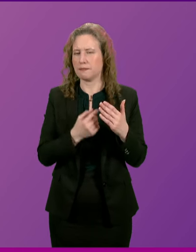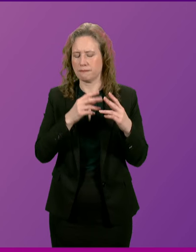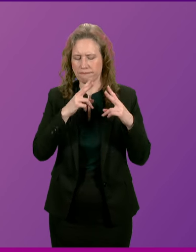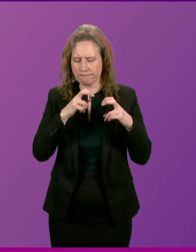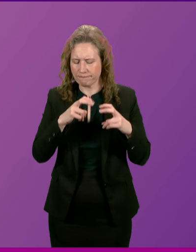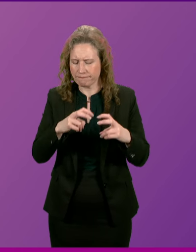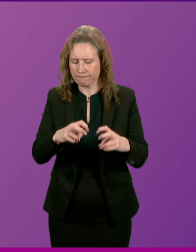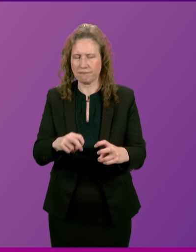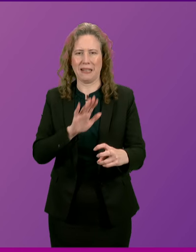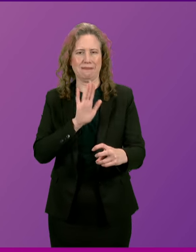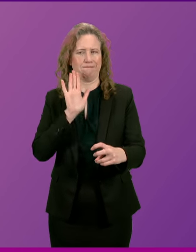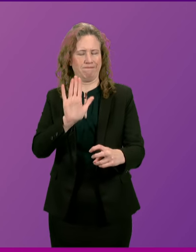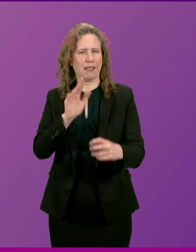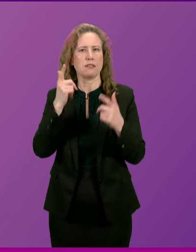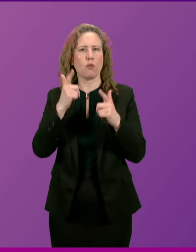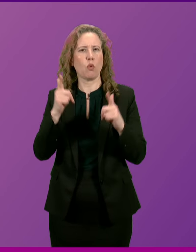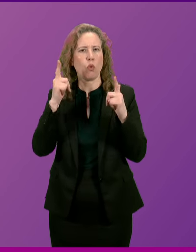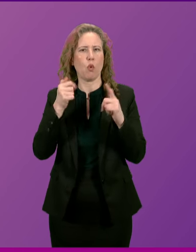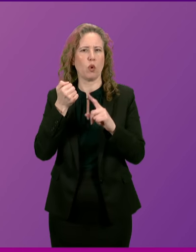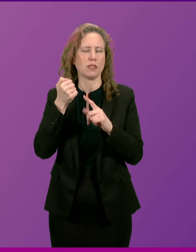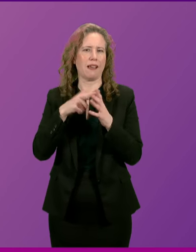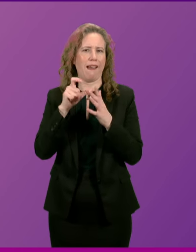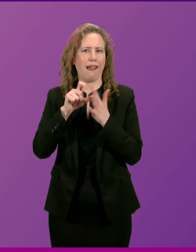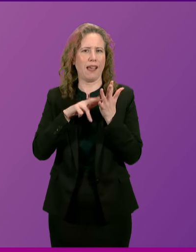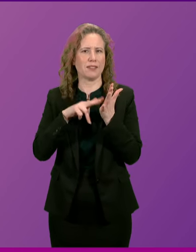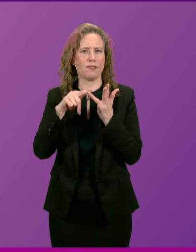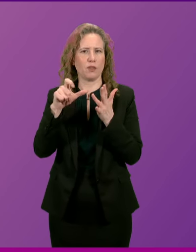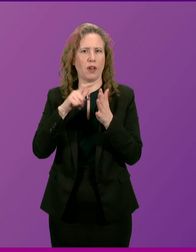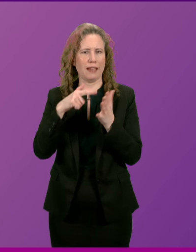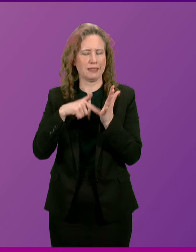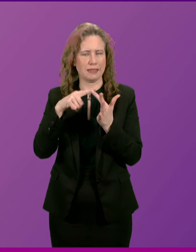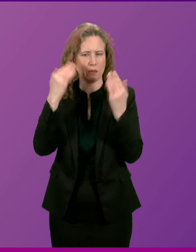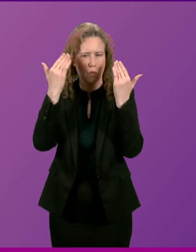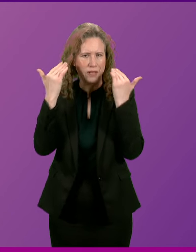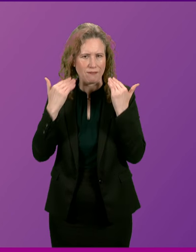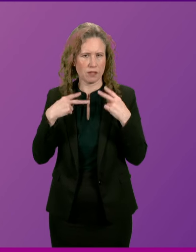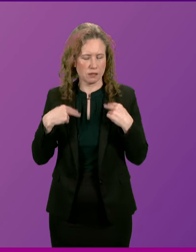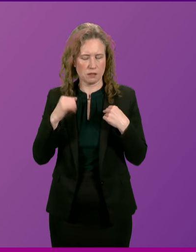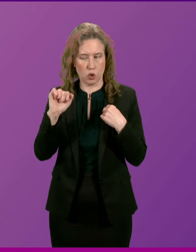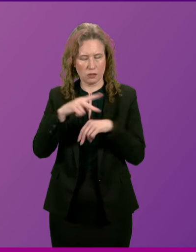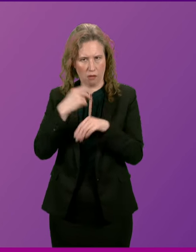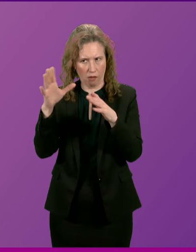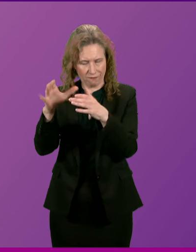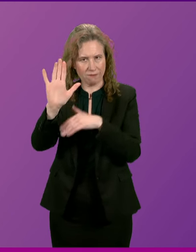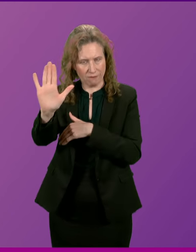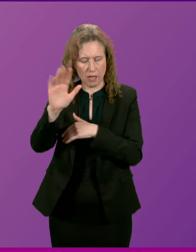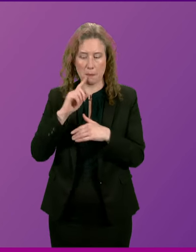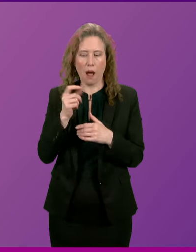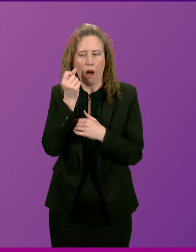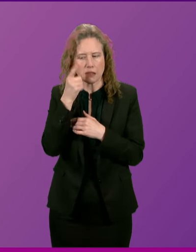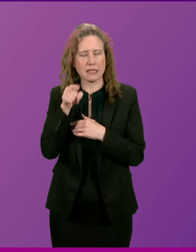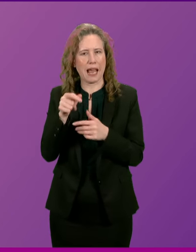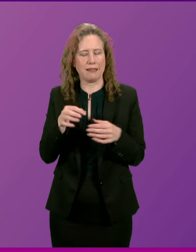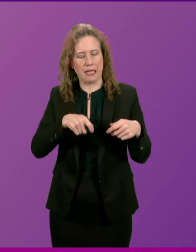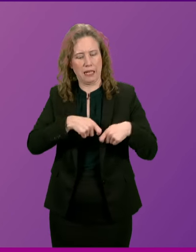are a matter for the Lord Advocate and her staff, acting independently of government. But I understand that this issue has been raised